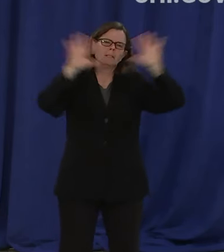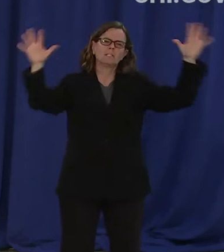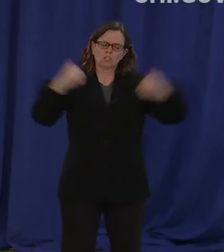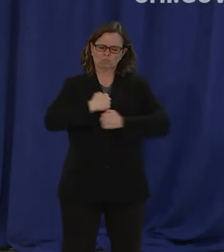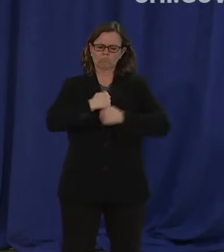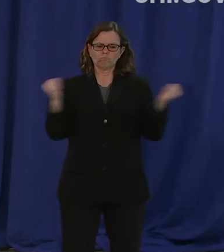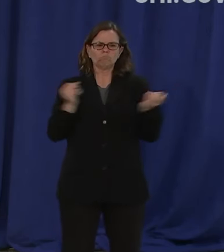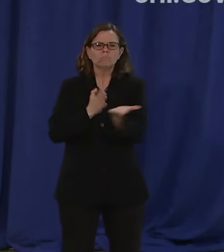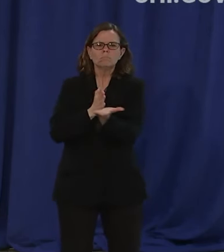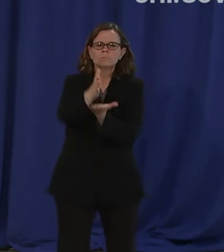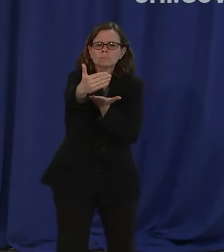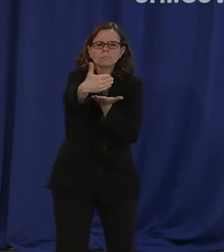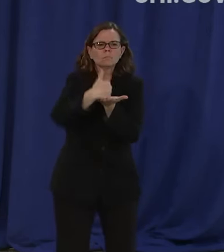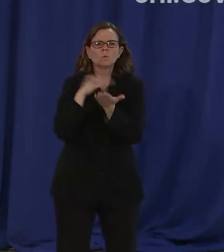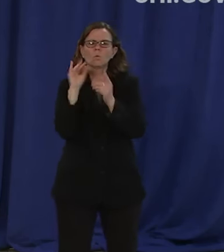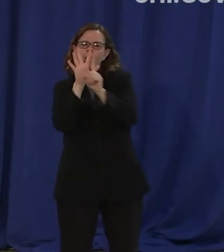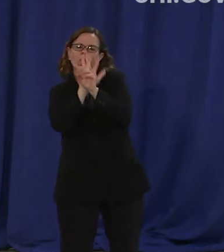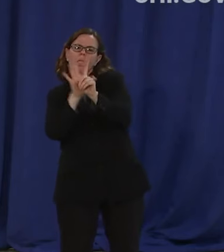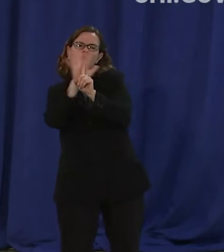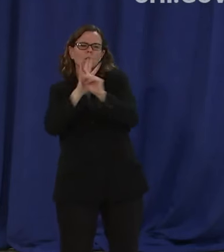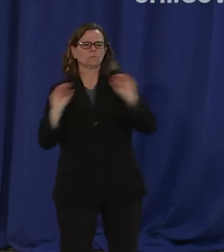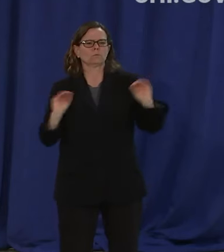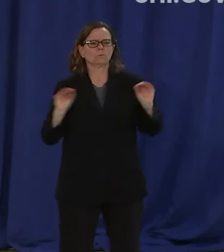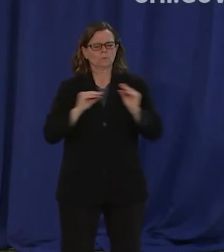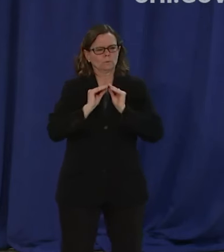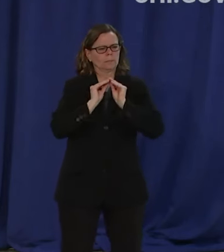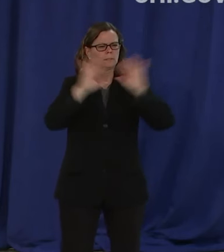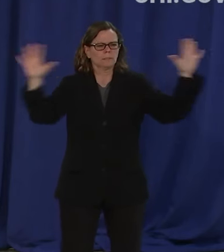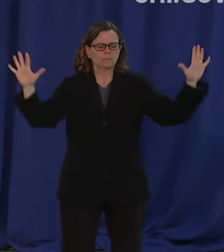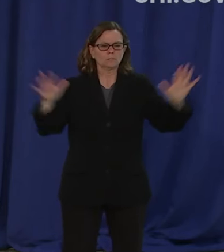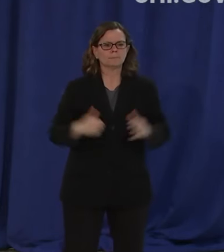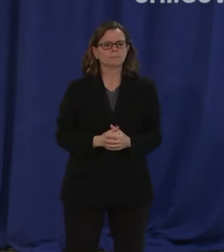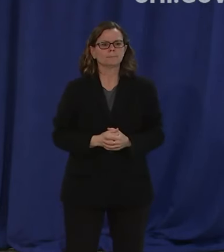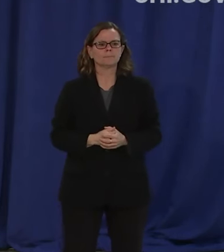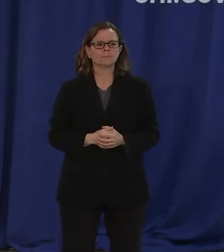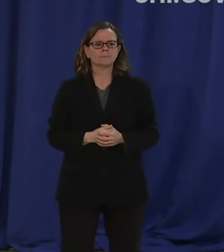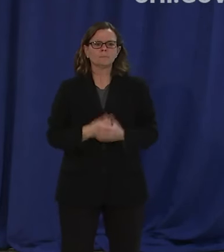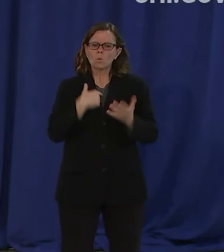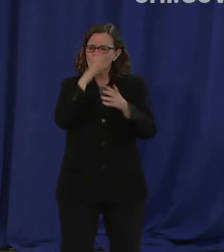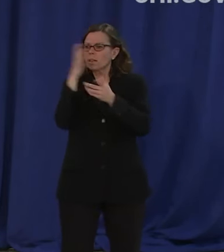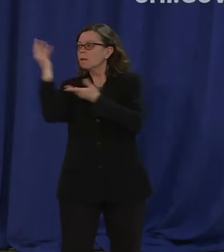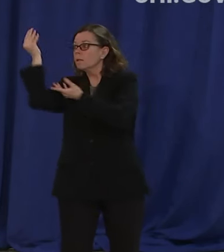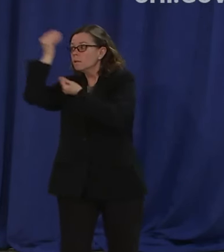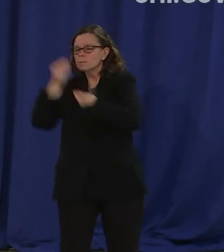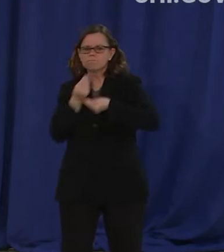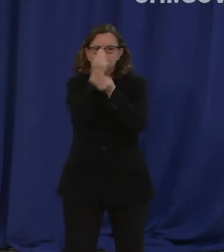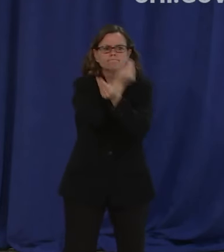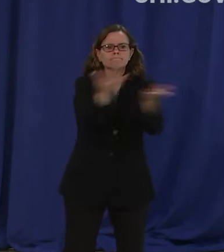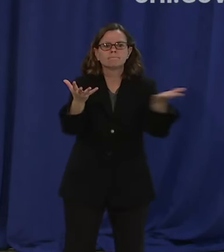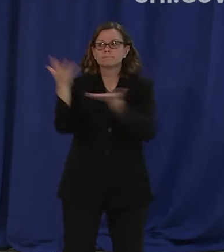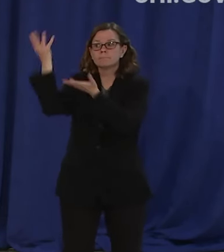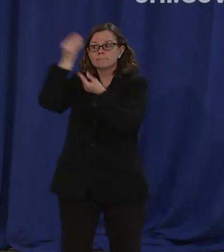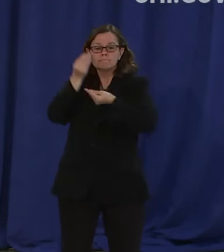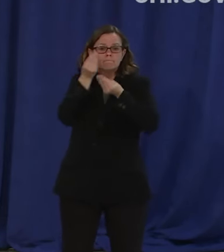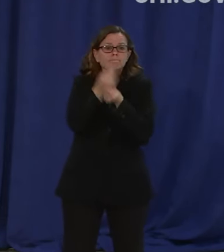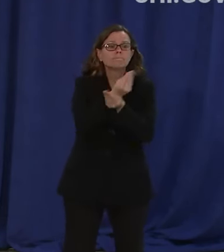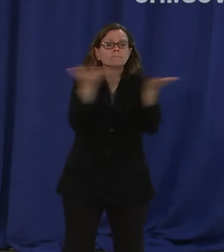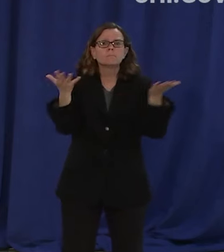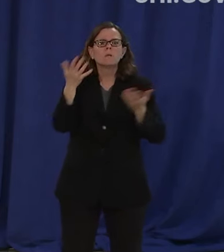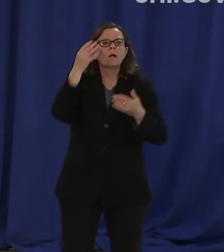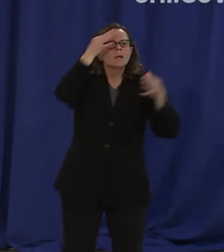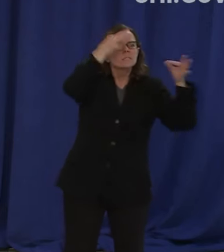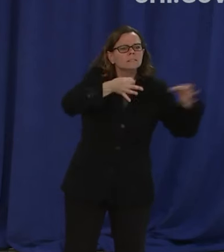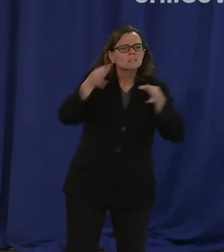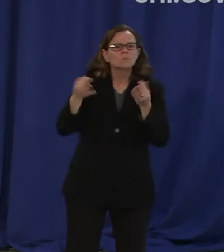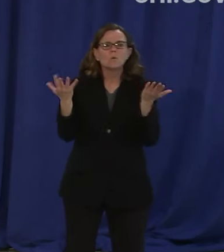We'll continue to keep people apprised of the emergency decisions through our regular press briefings as well as through weekly reports, our